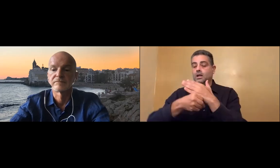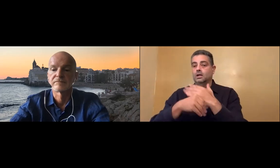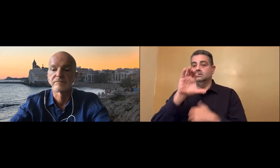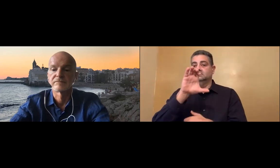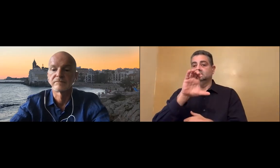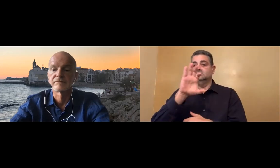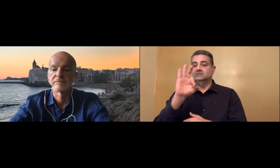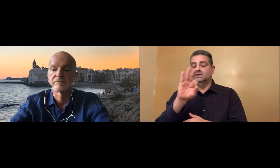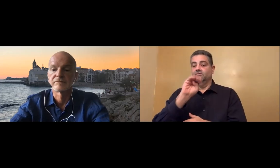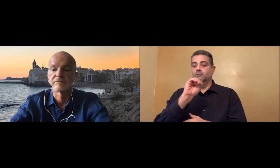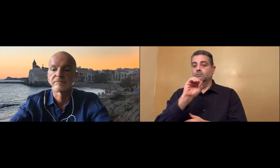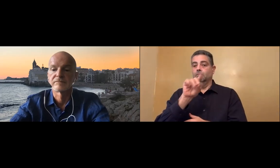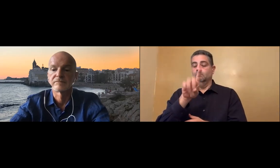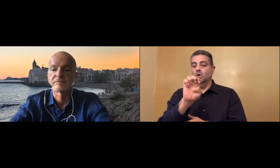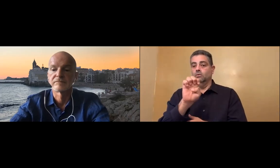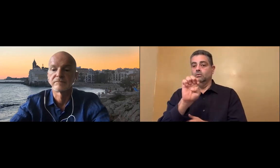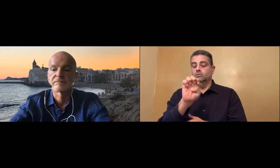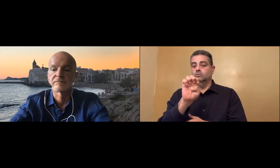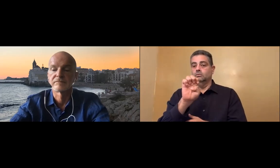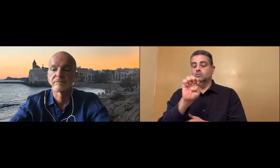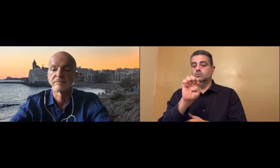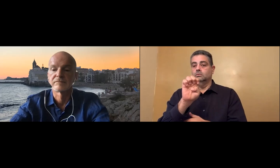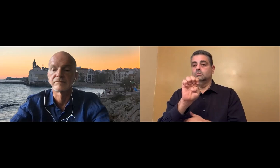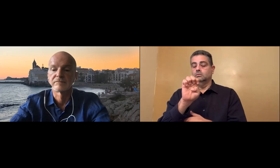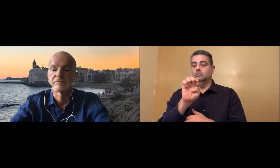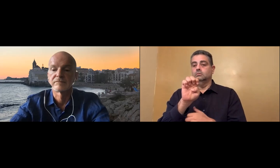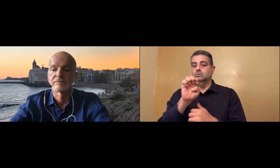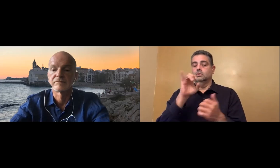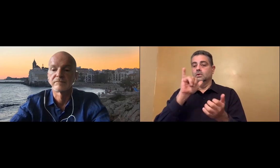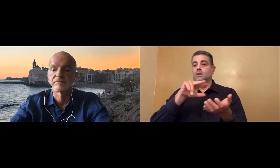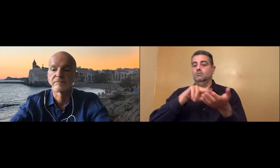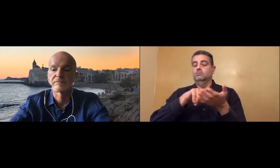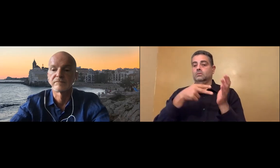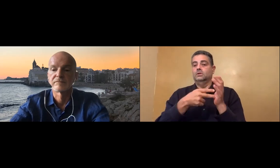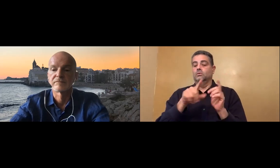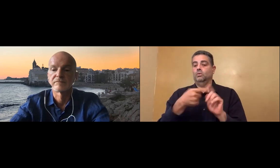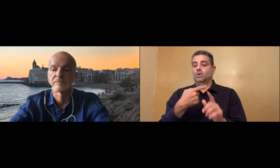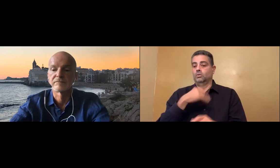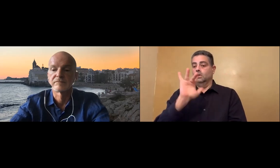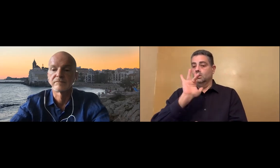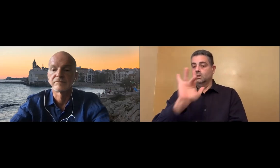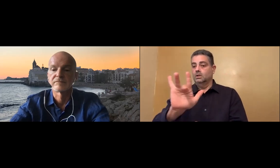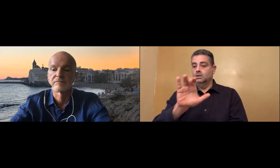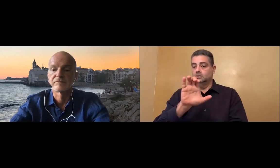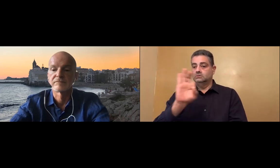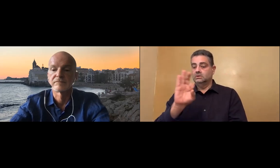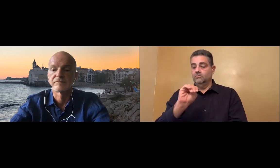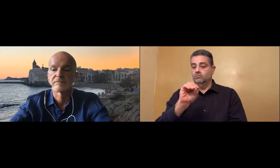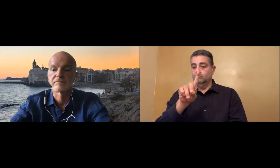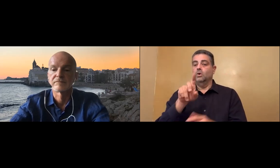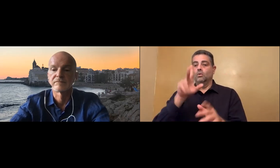In our next release, we are going to add what we call CF or communication facilitator mode.